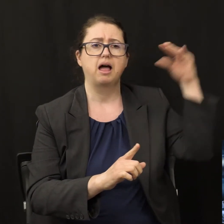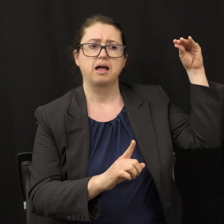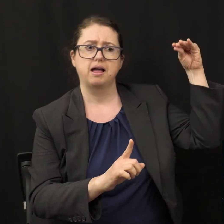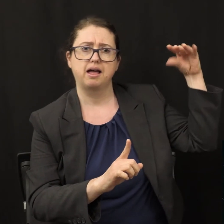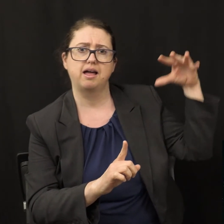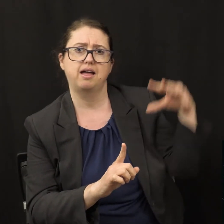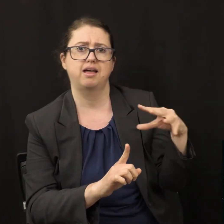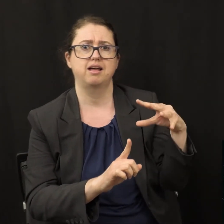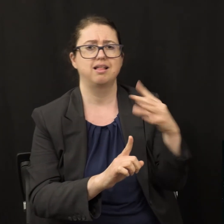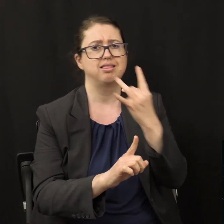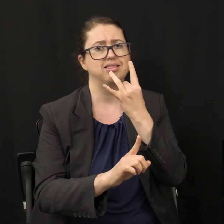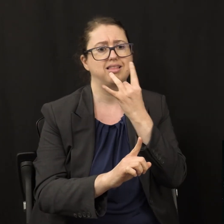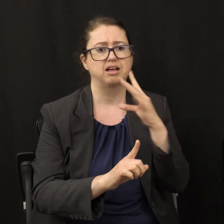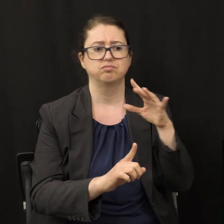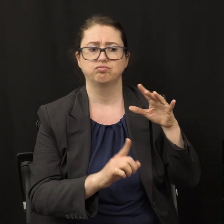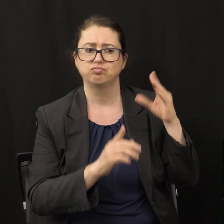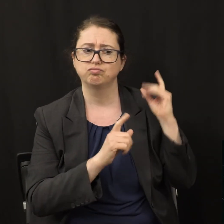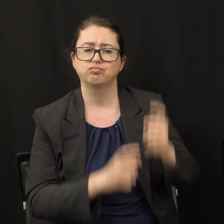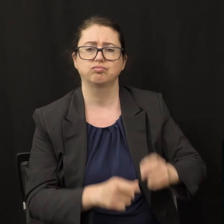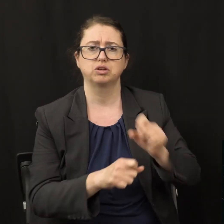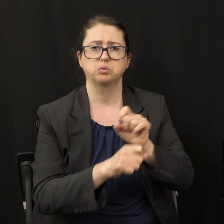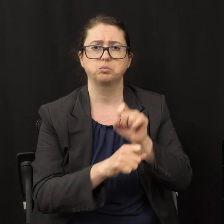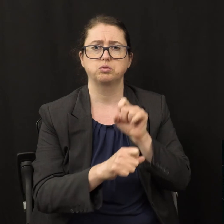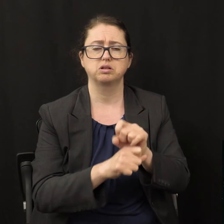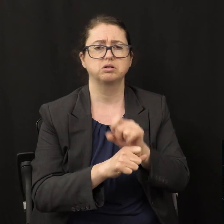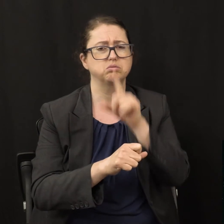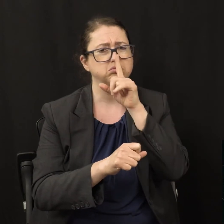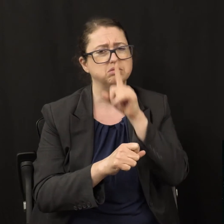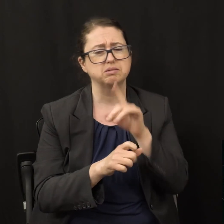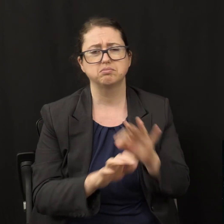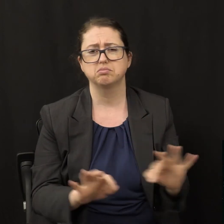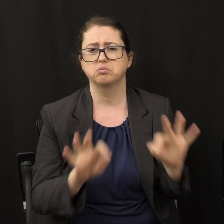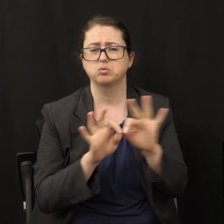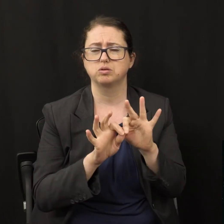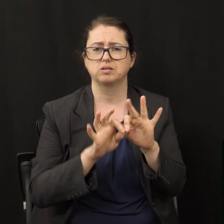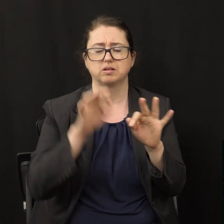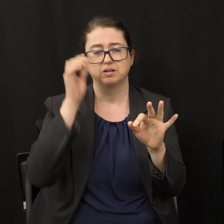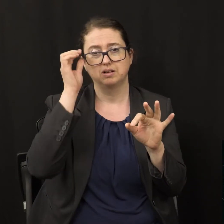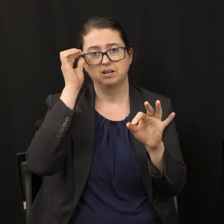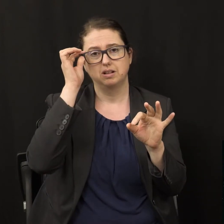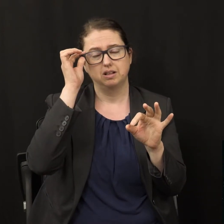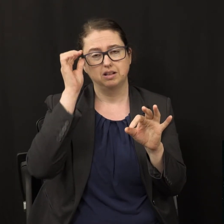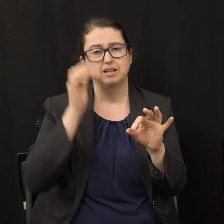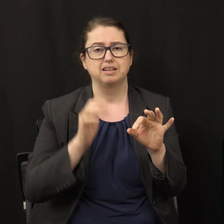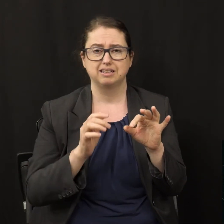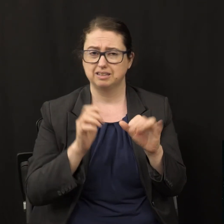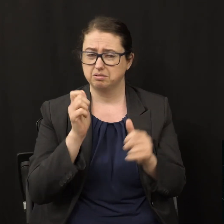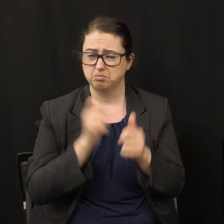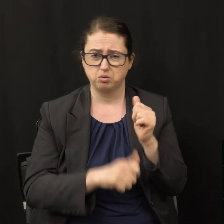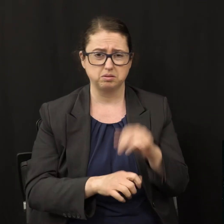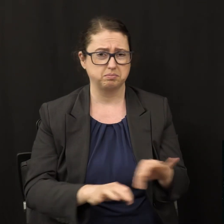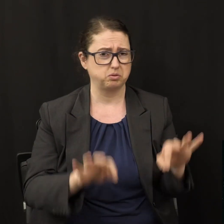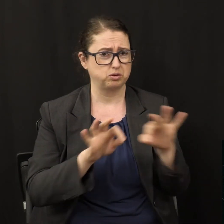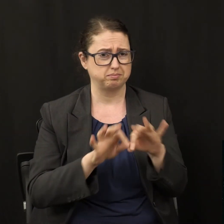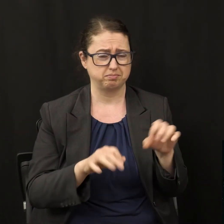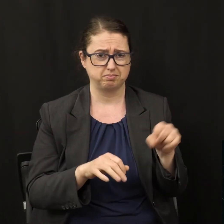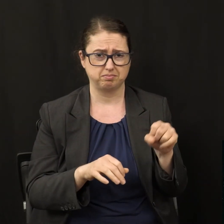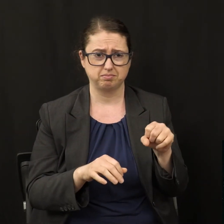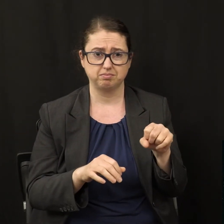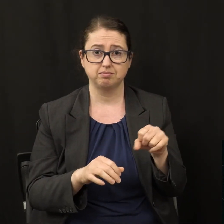been given a work of the most solemn import. In other words, the most solemn importance. The proclamation of the first,